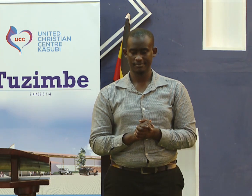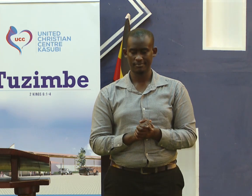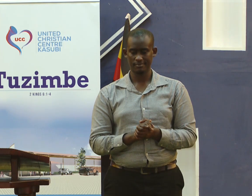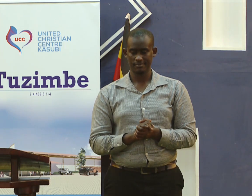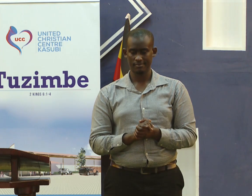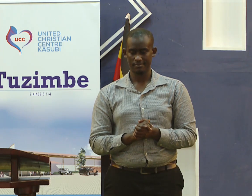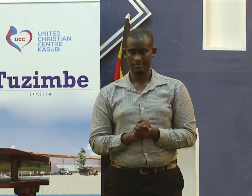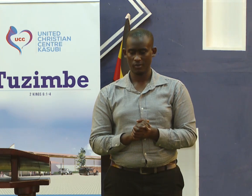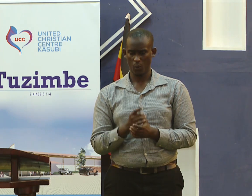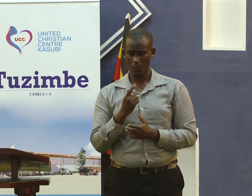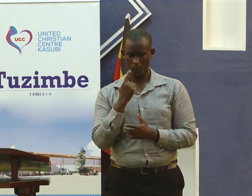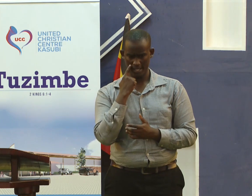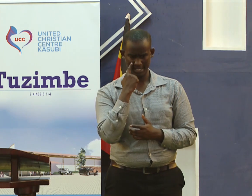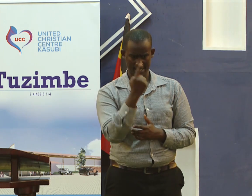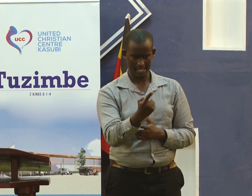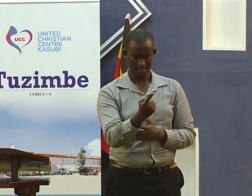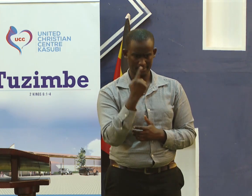Verse 26. Verse